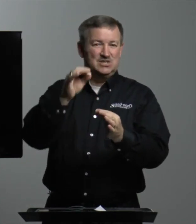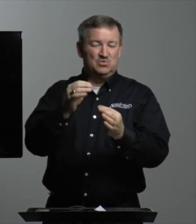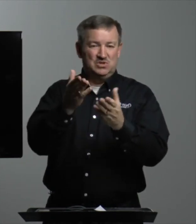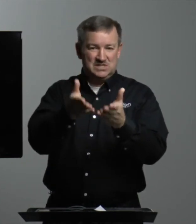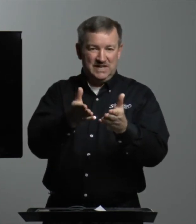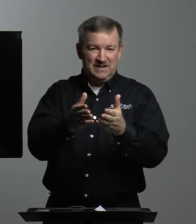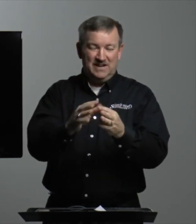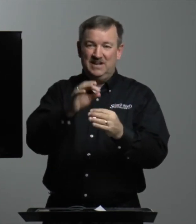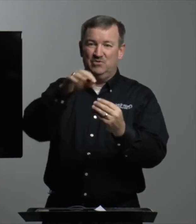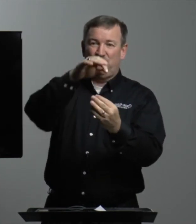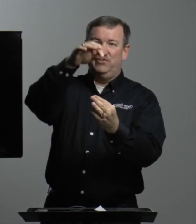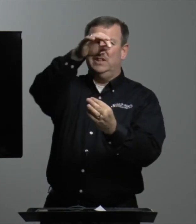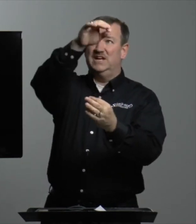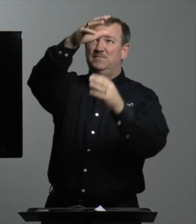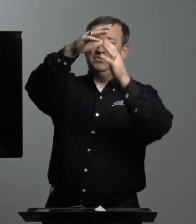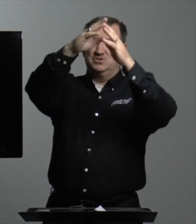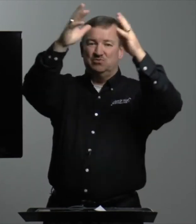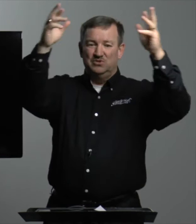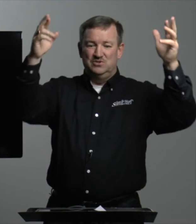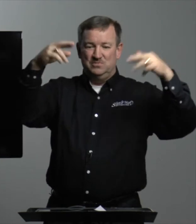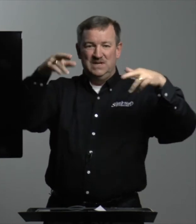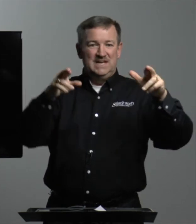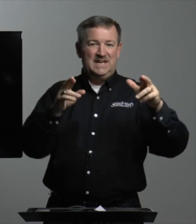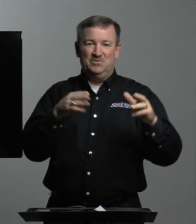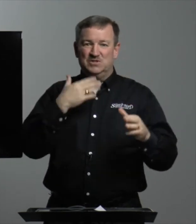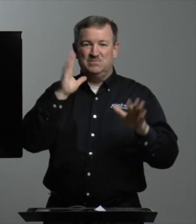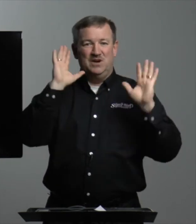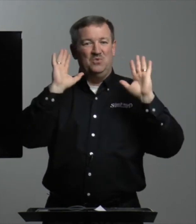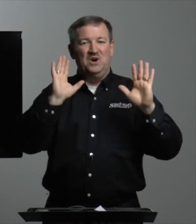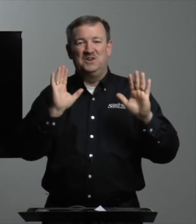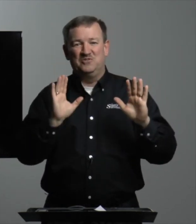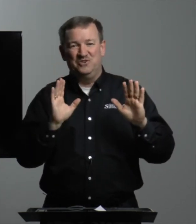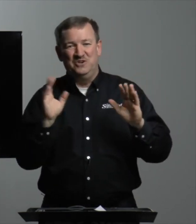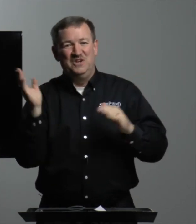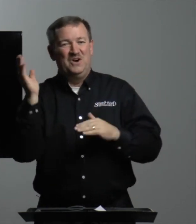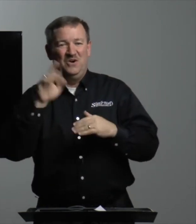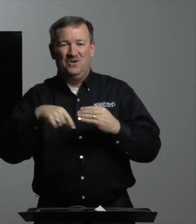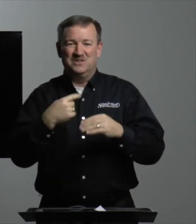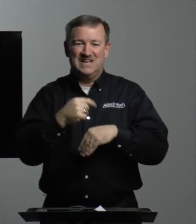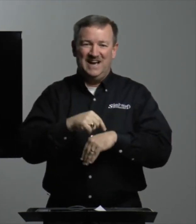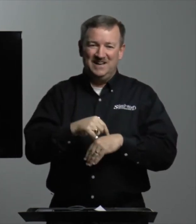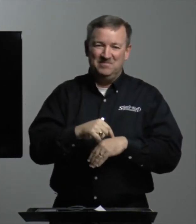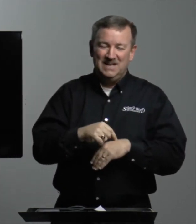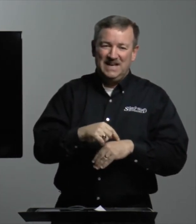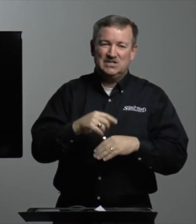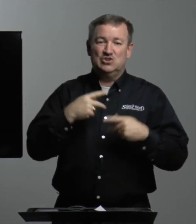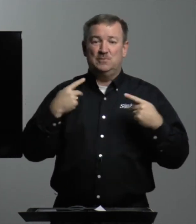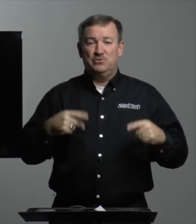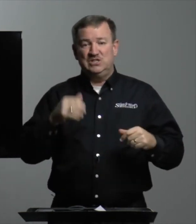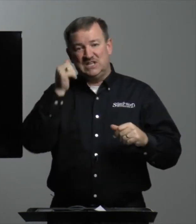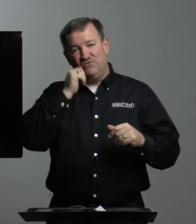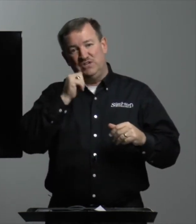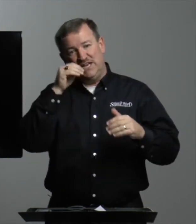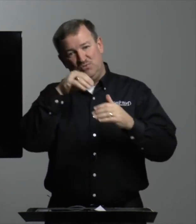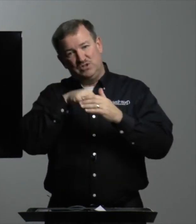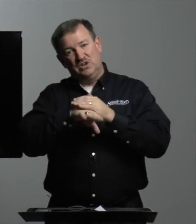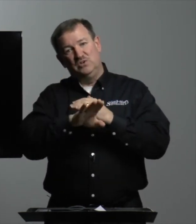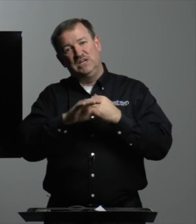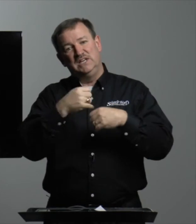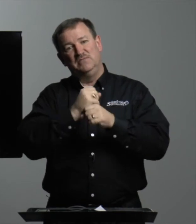was there and it was filling up this room, it would smell wonderful all the time. And so the priest every day would go in